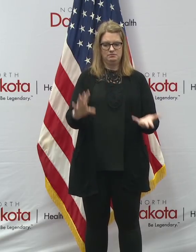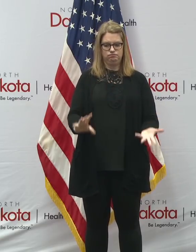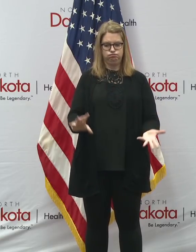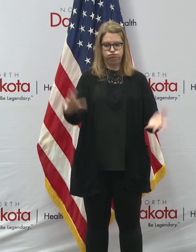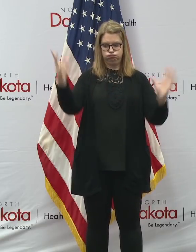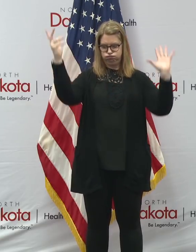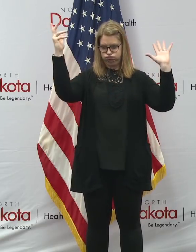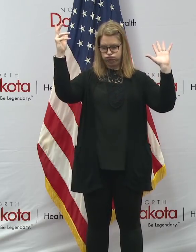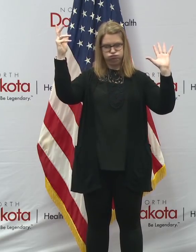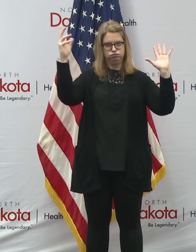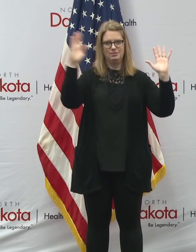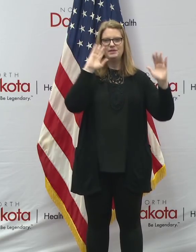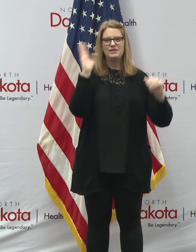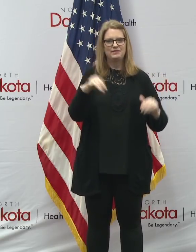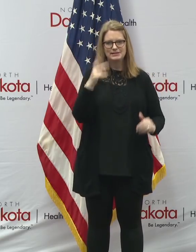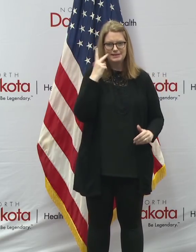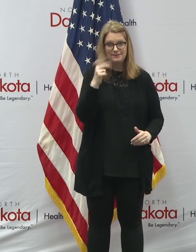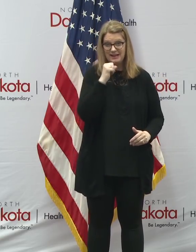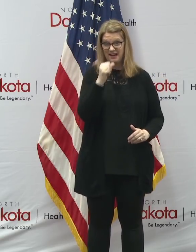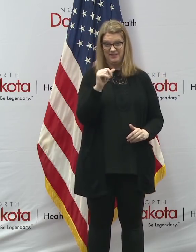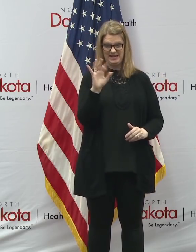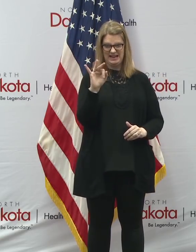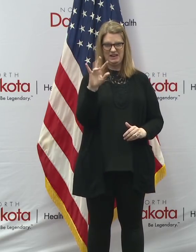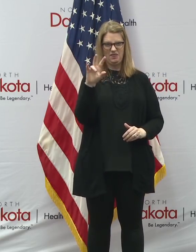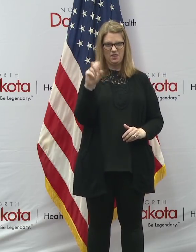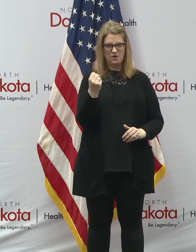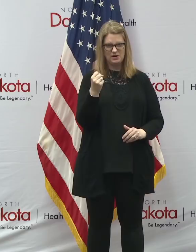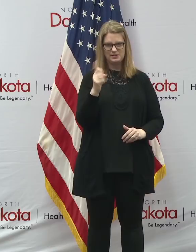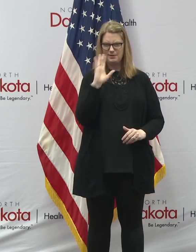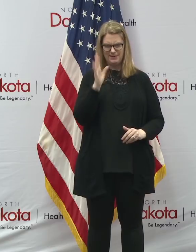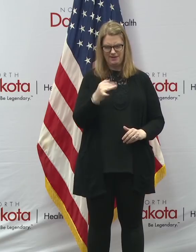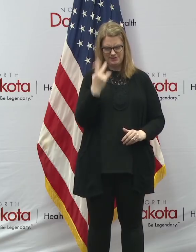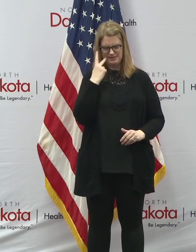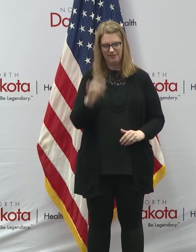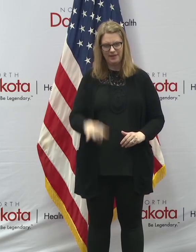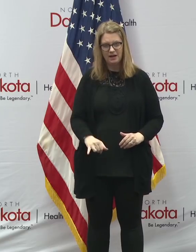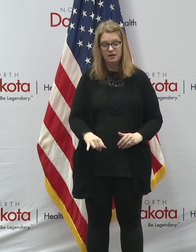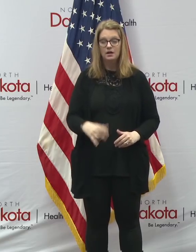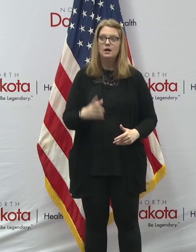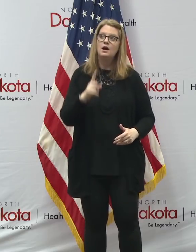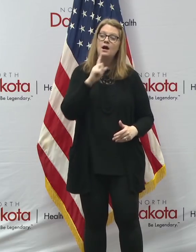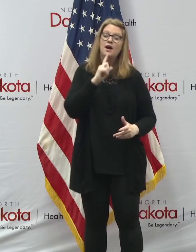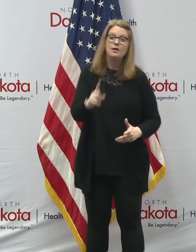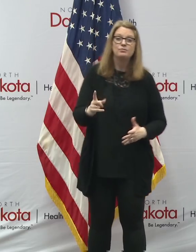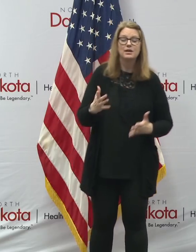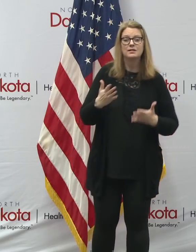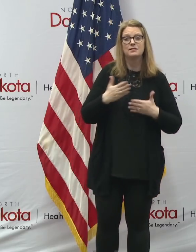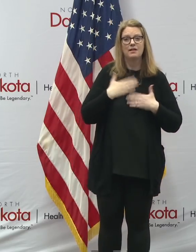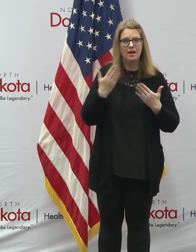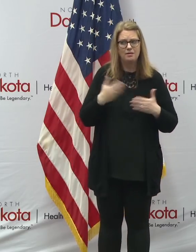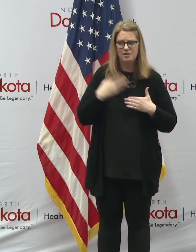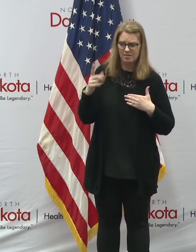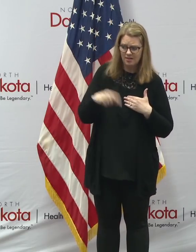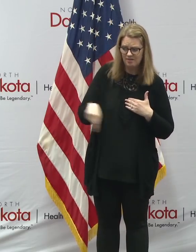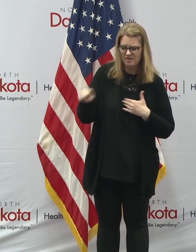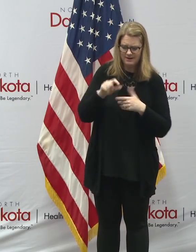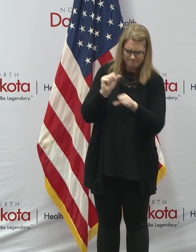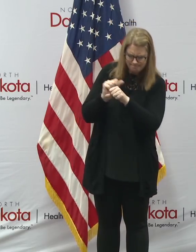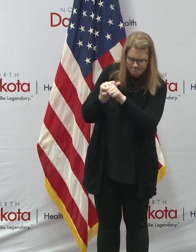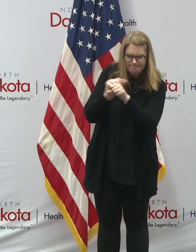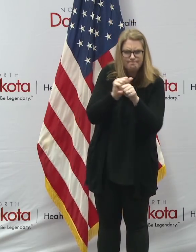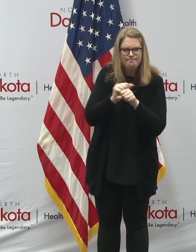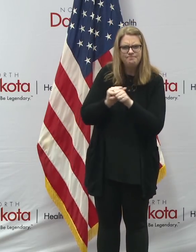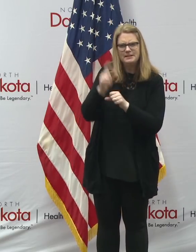not even in the 1930s. And so I'm super happy that the team is proactive and I'm super happy that they're working on a comprehensive plan.